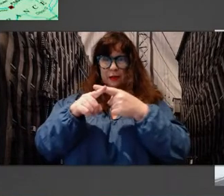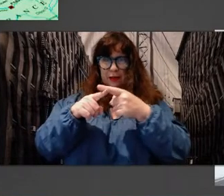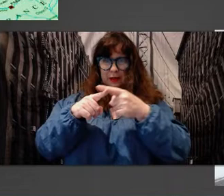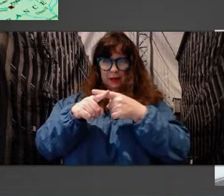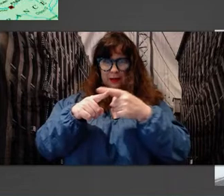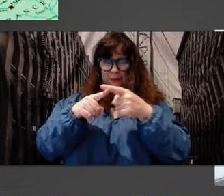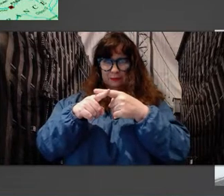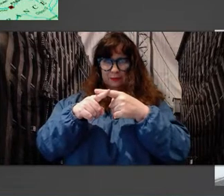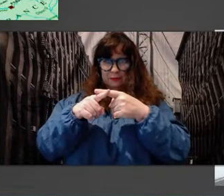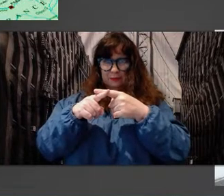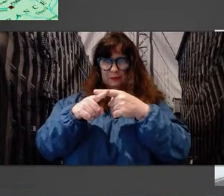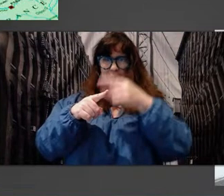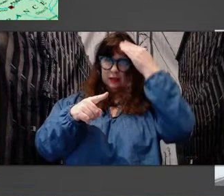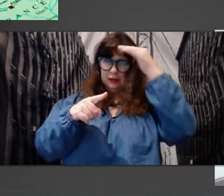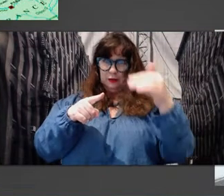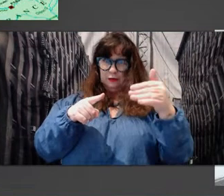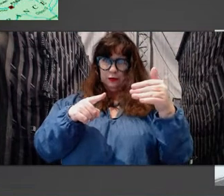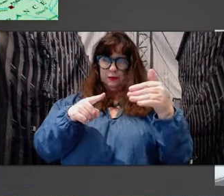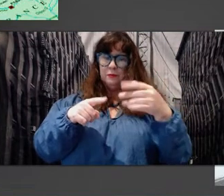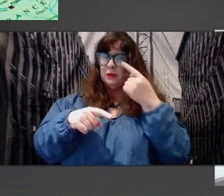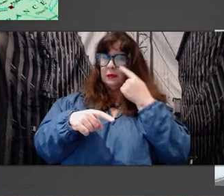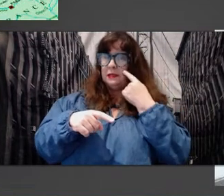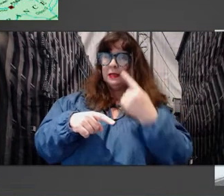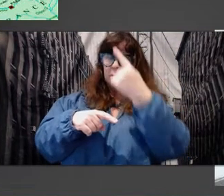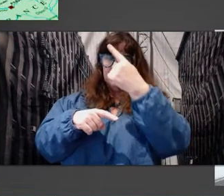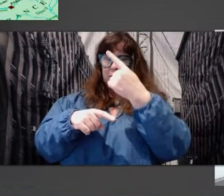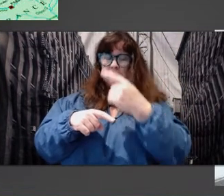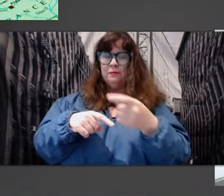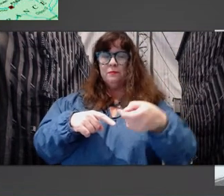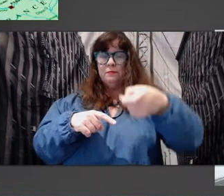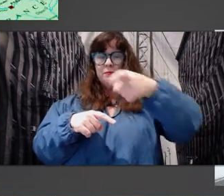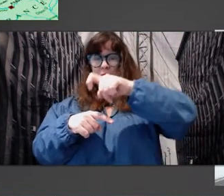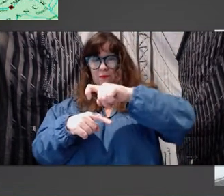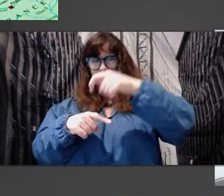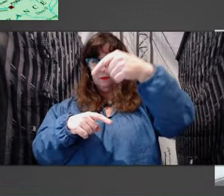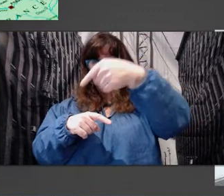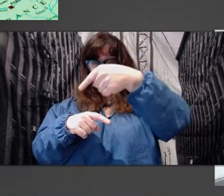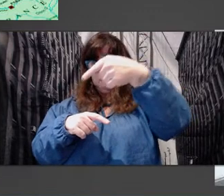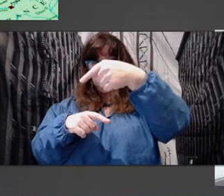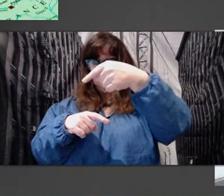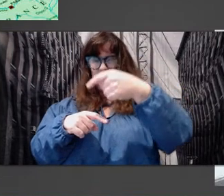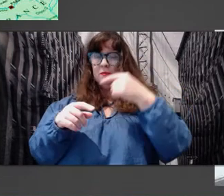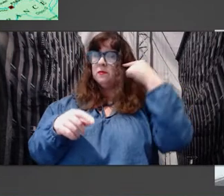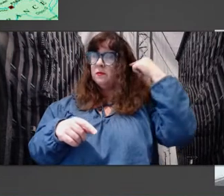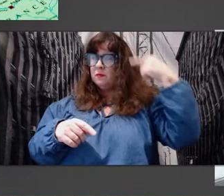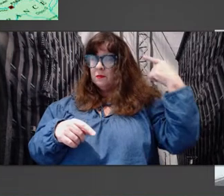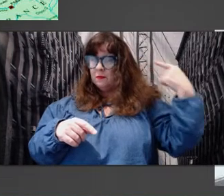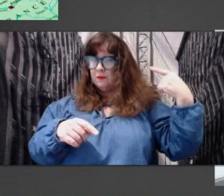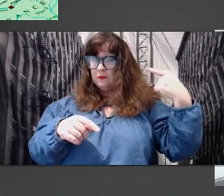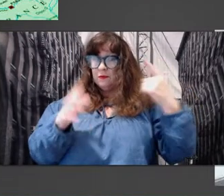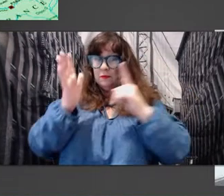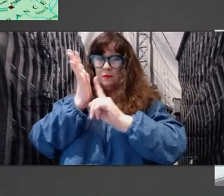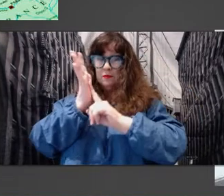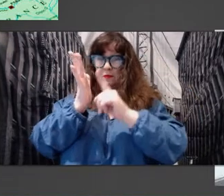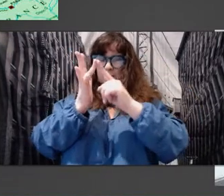Up there is England, the country, and next down there